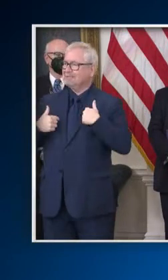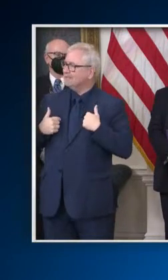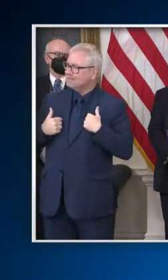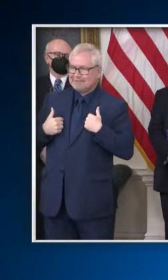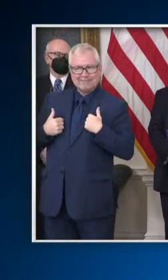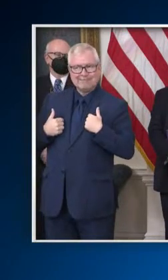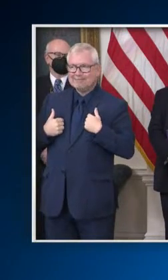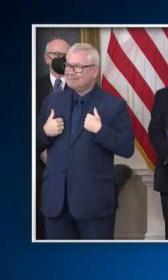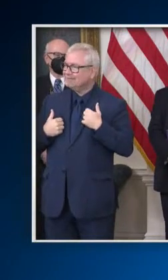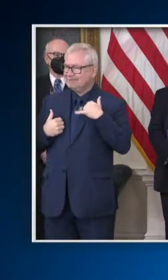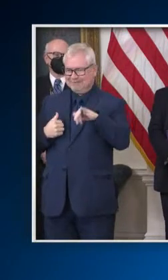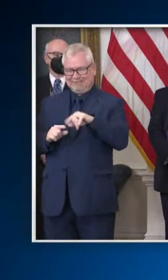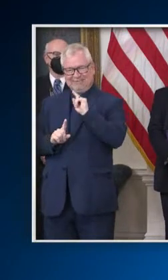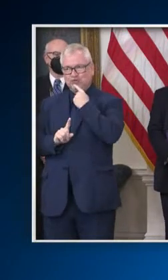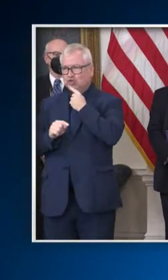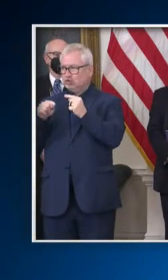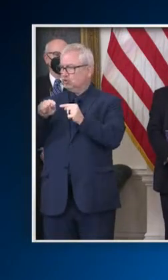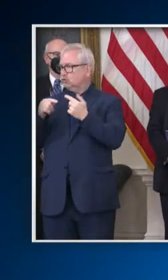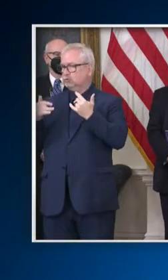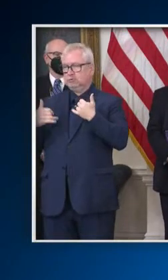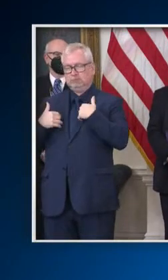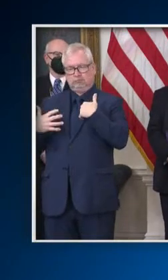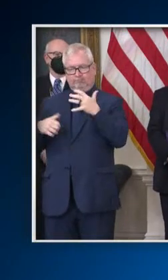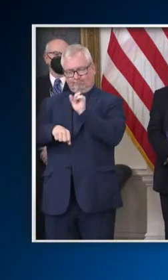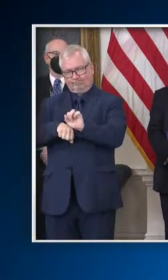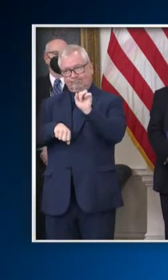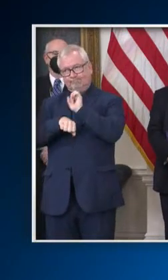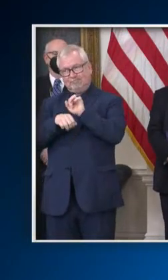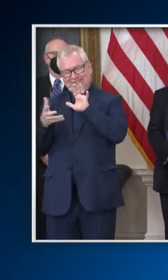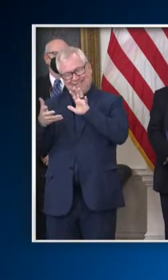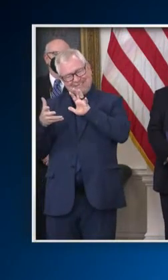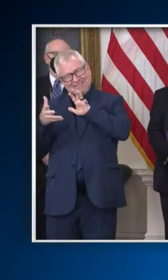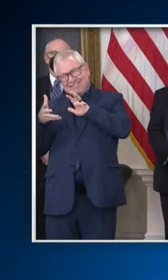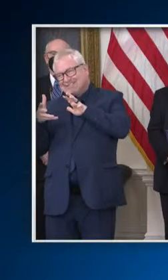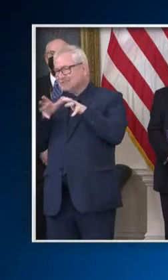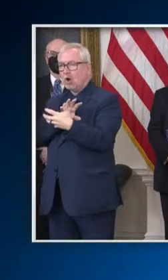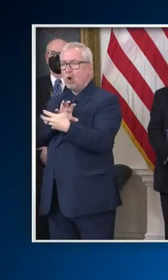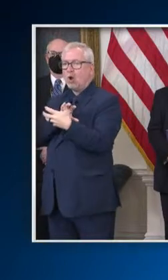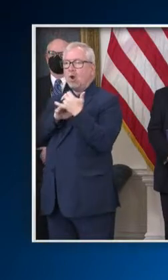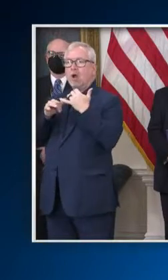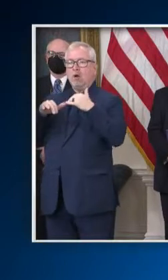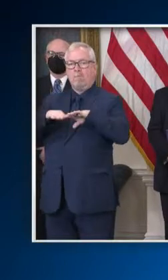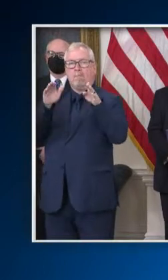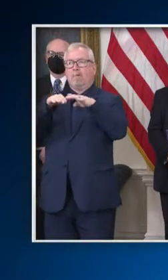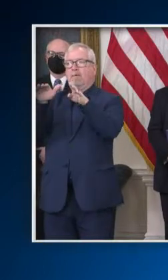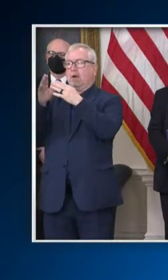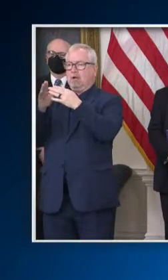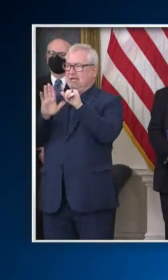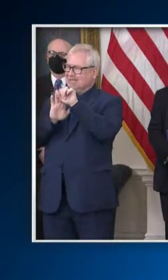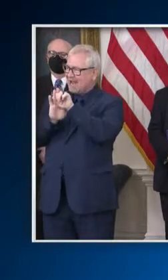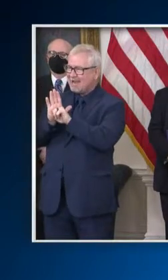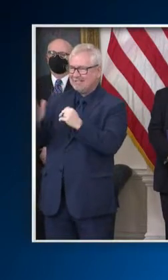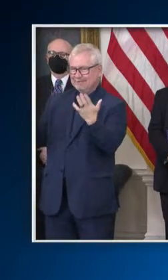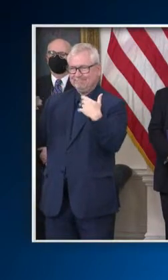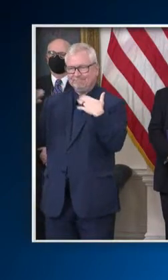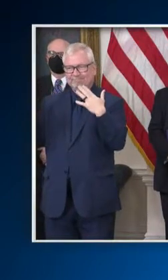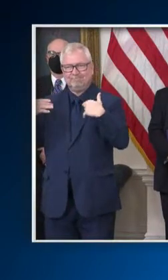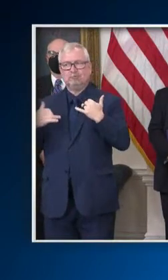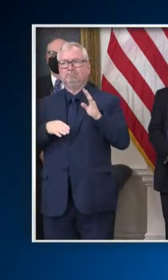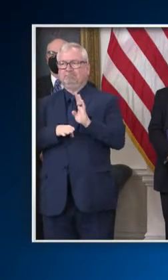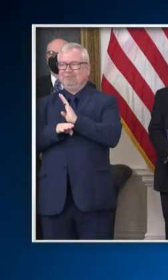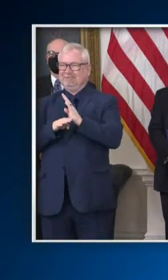our economy completely around and making our state open for business again so we could put more Marylanders back to work.